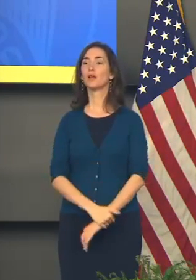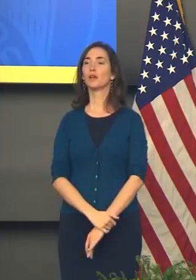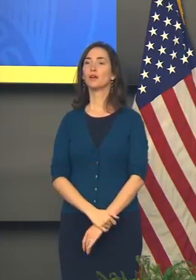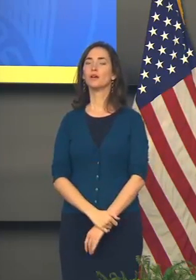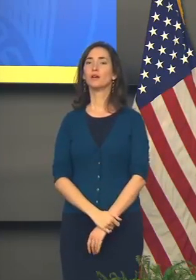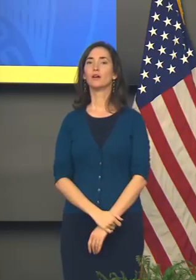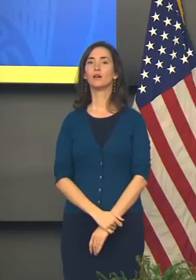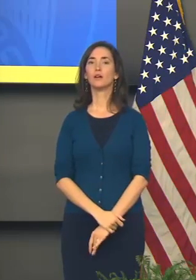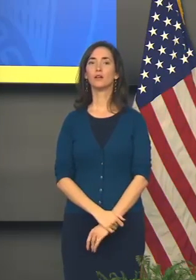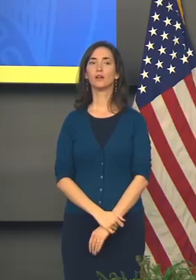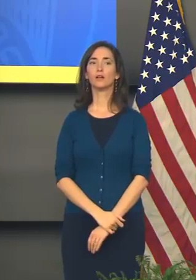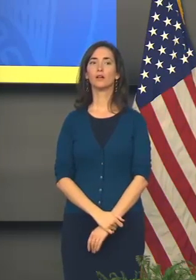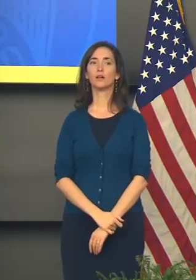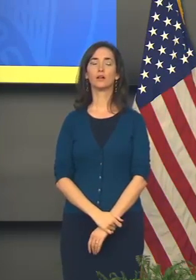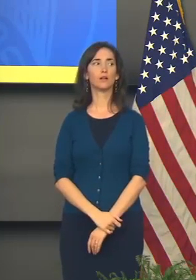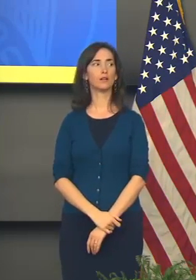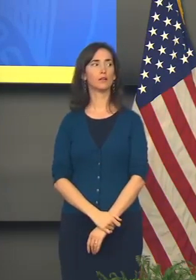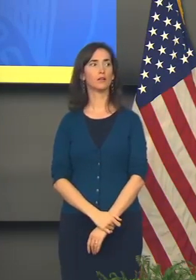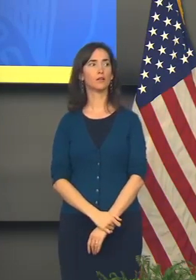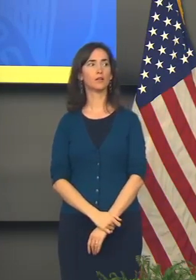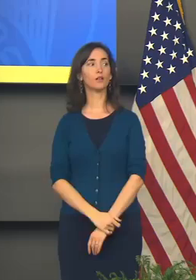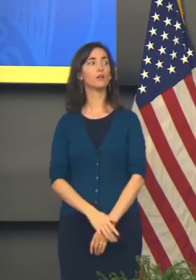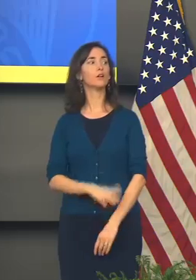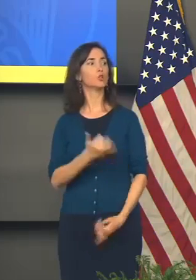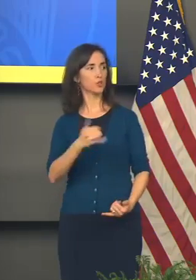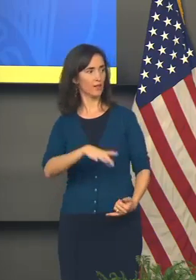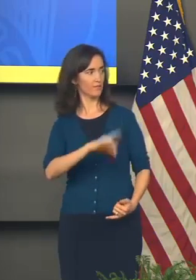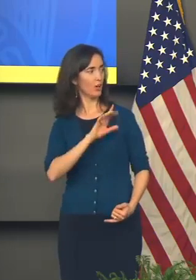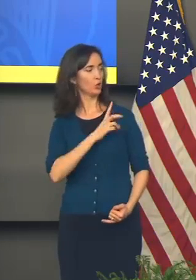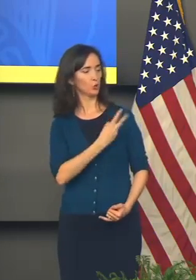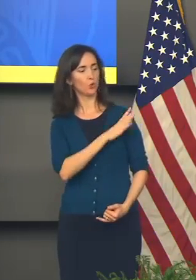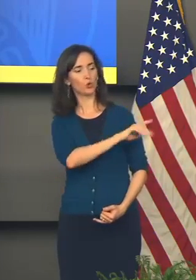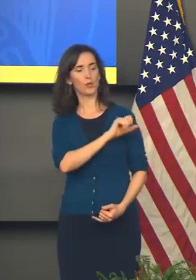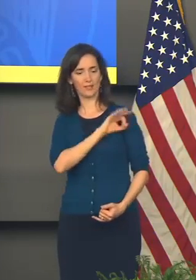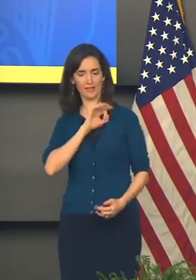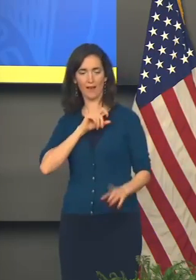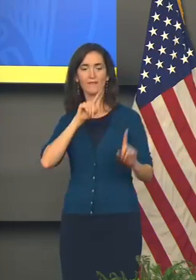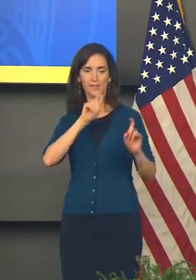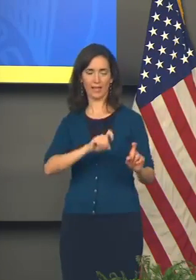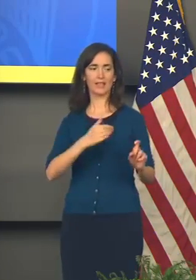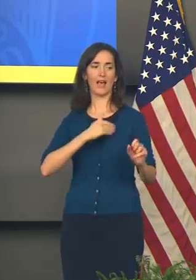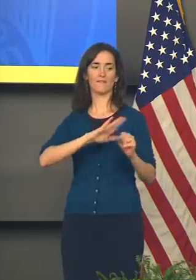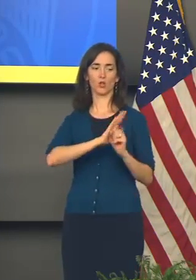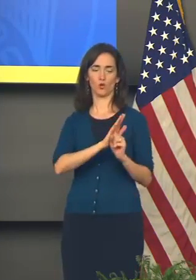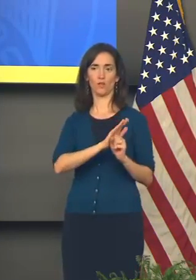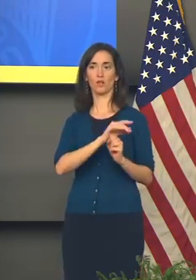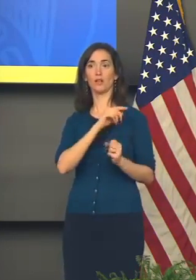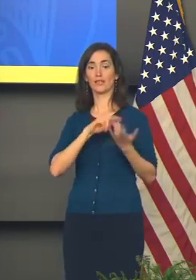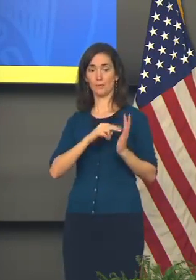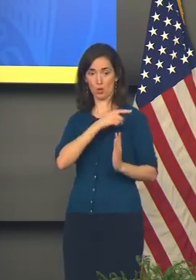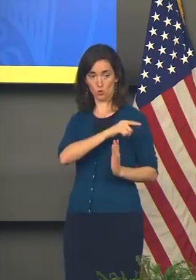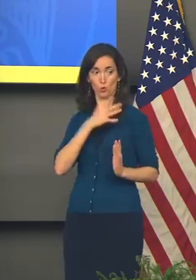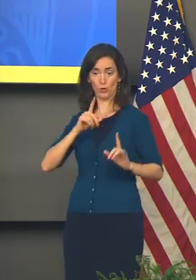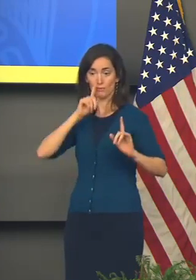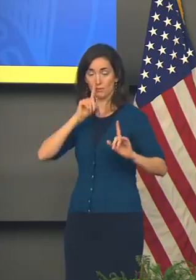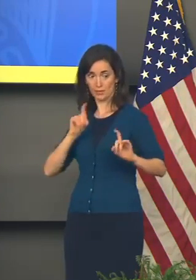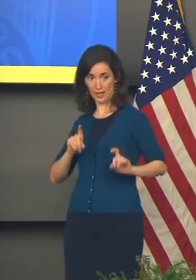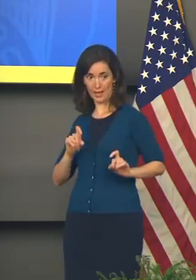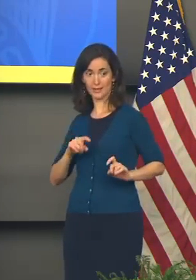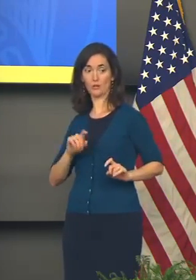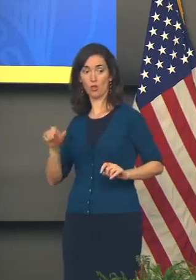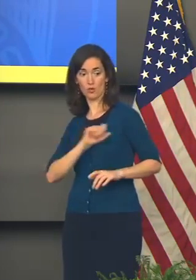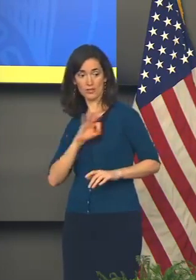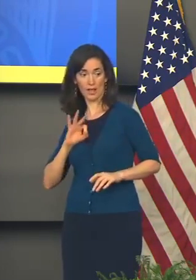Hi, Governor Edwards. Today it was announced that two of your staffers were tested positive for COVID-19. Does this prompt you to get tested or any other of your